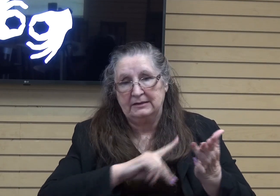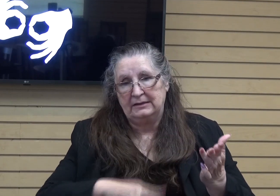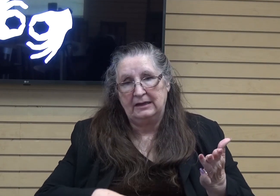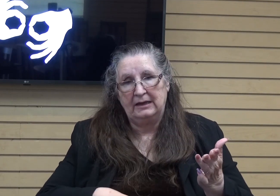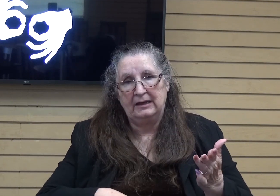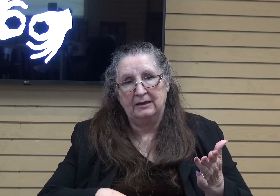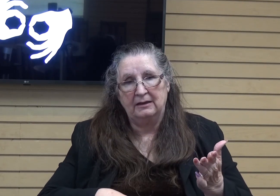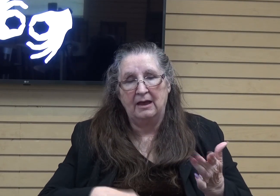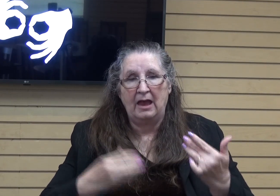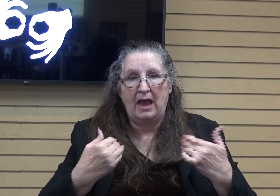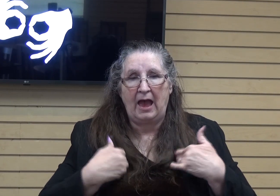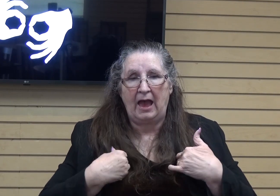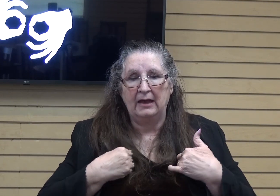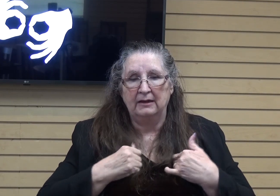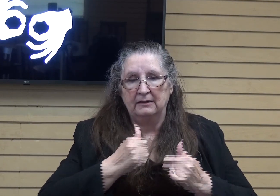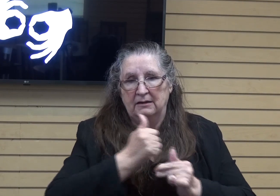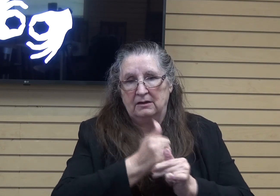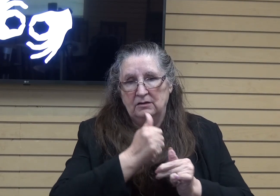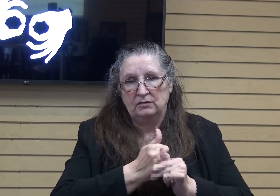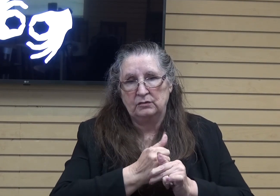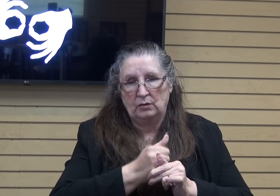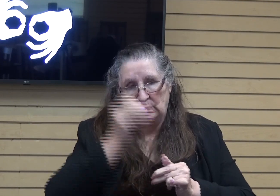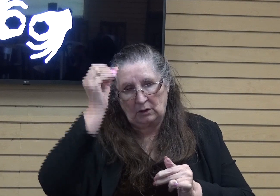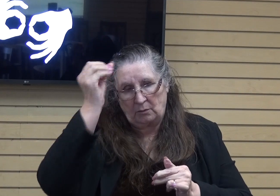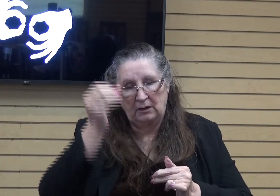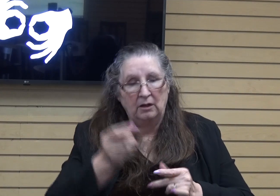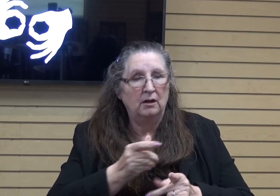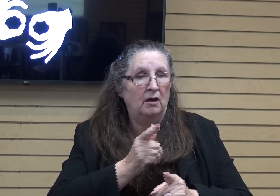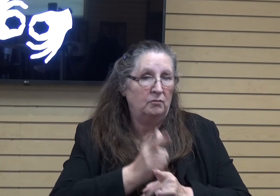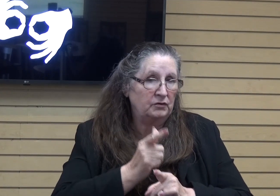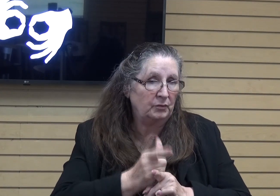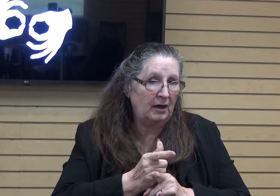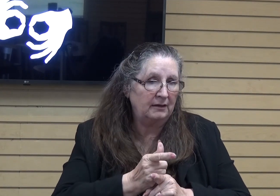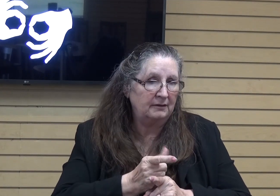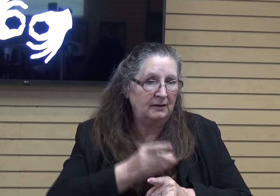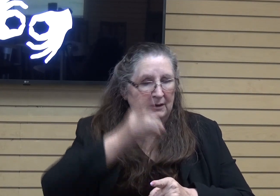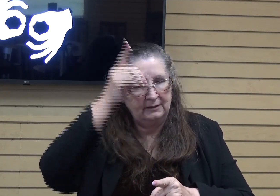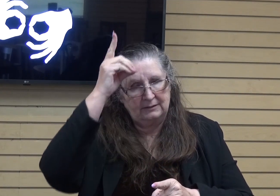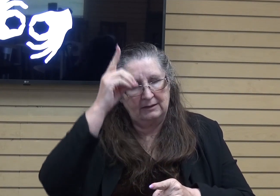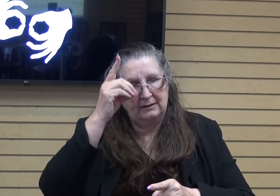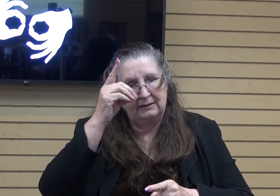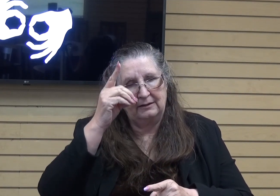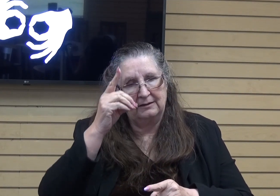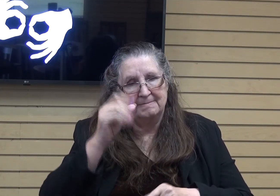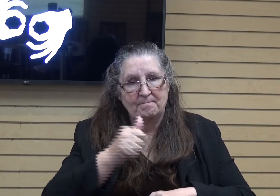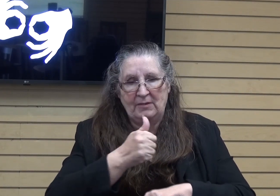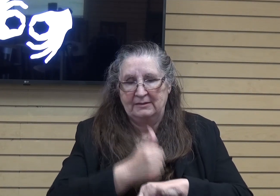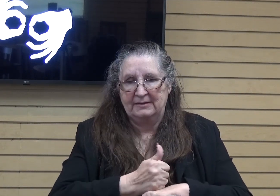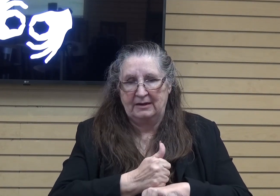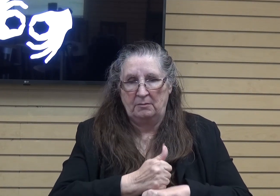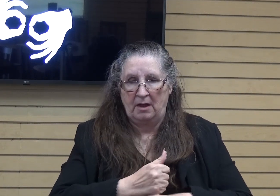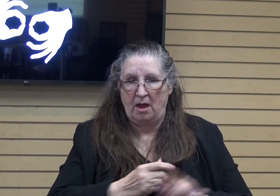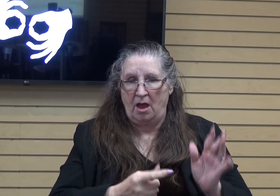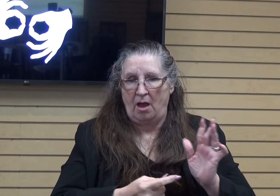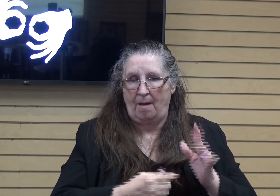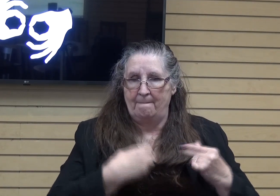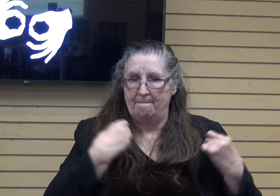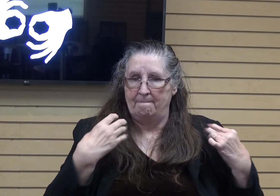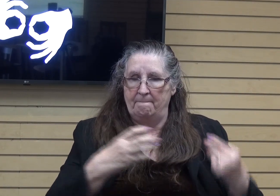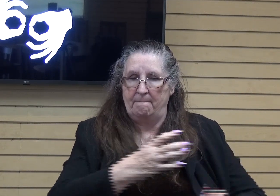his own vision of what was right, Daniel had set down such a powerful example before Darius,